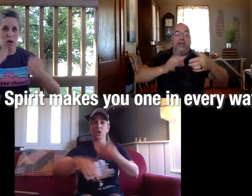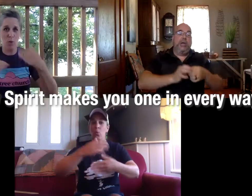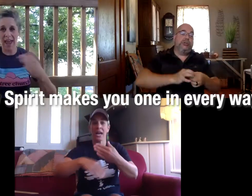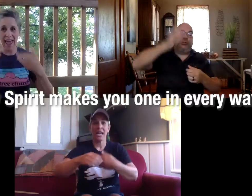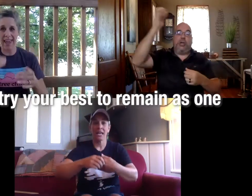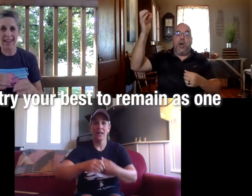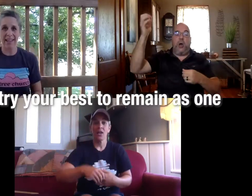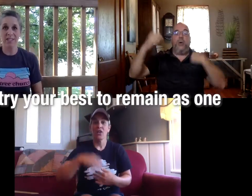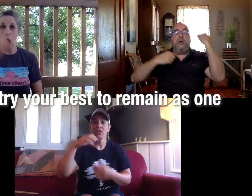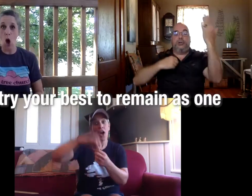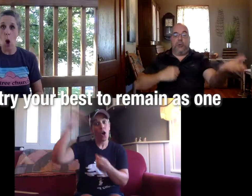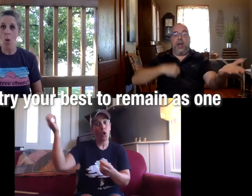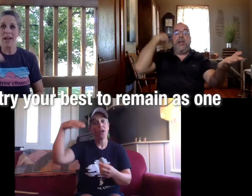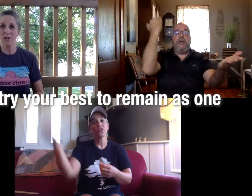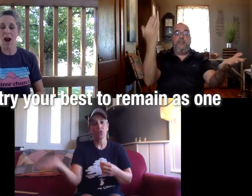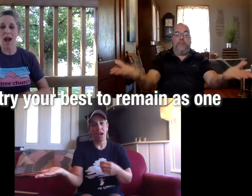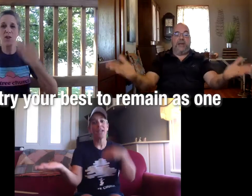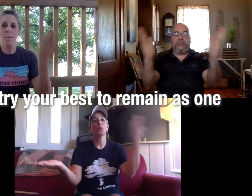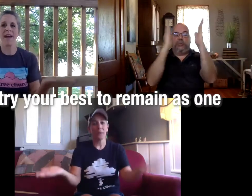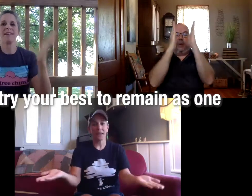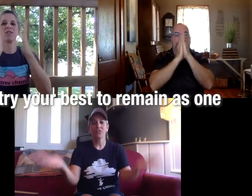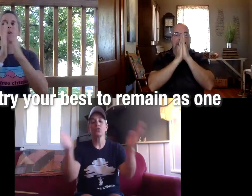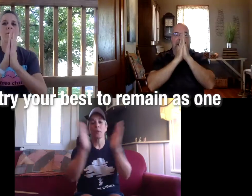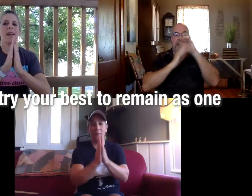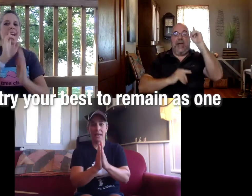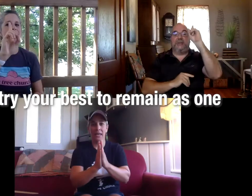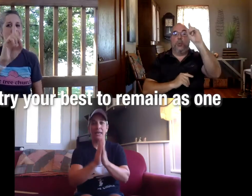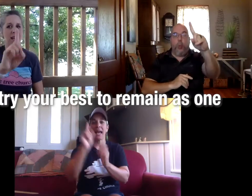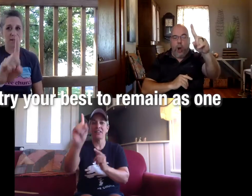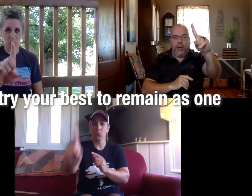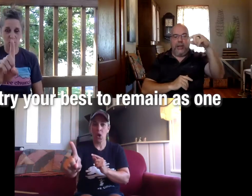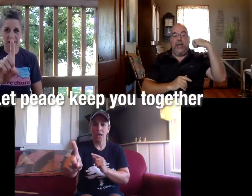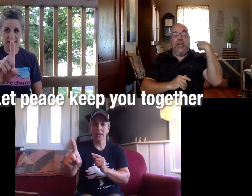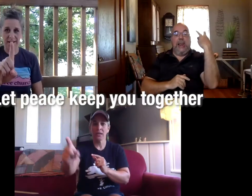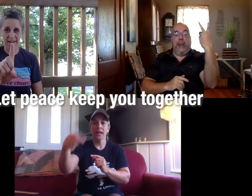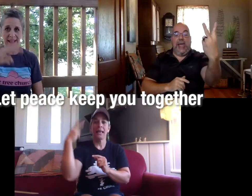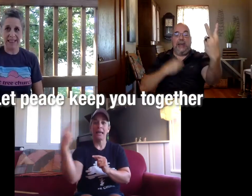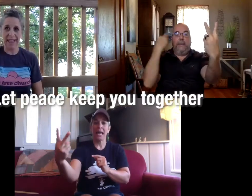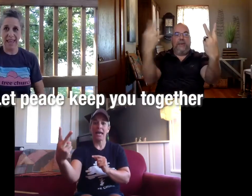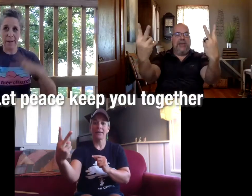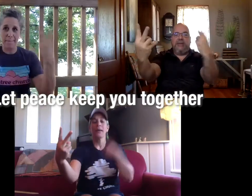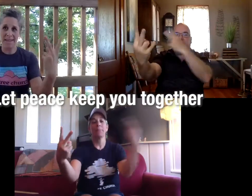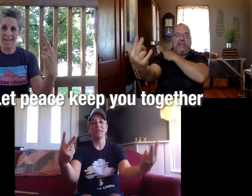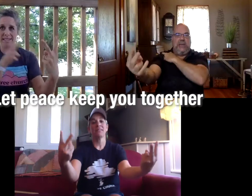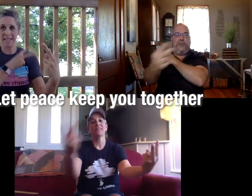every way so try your best to remain as one let